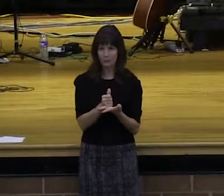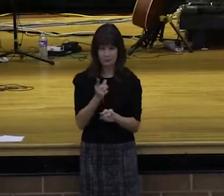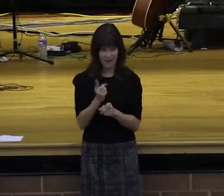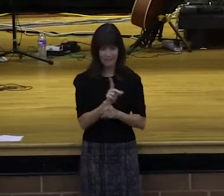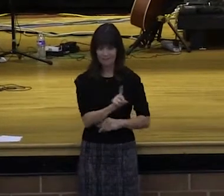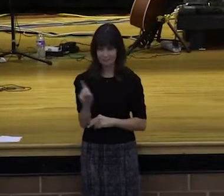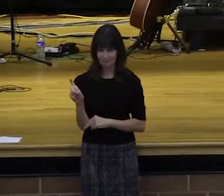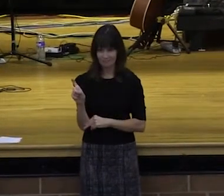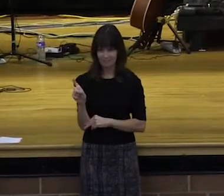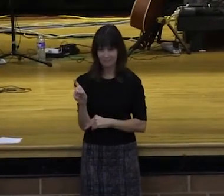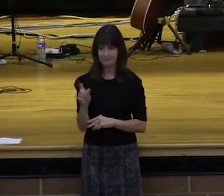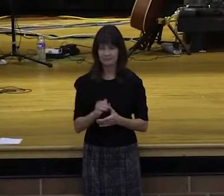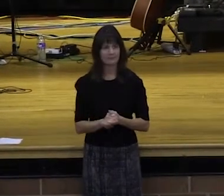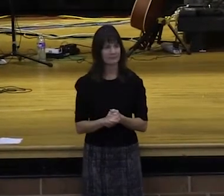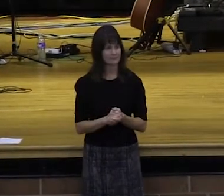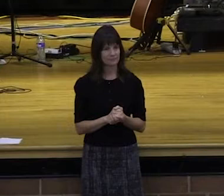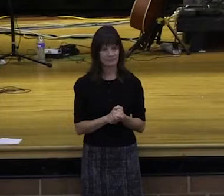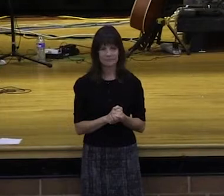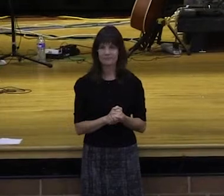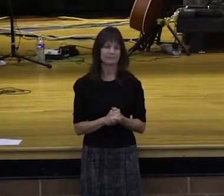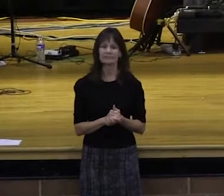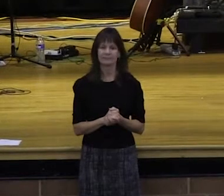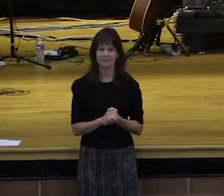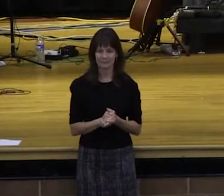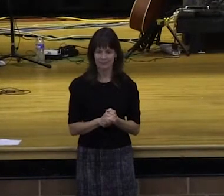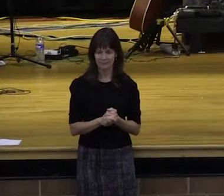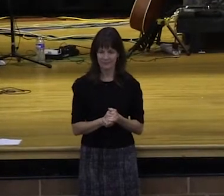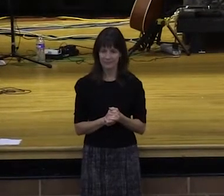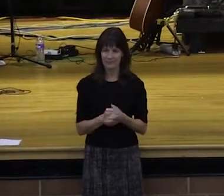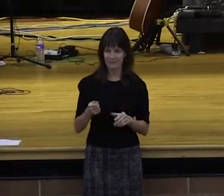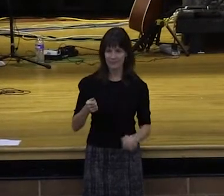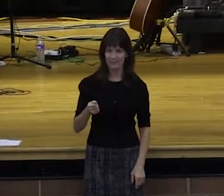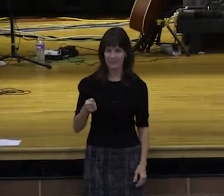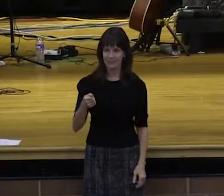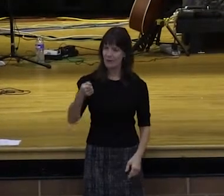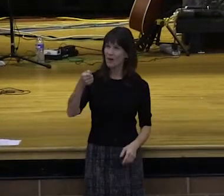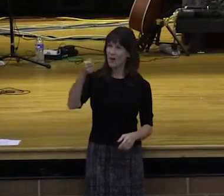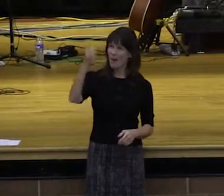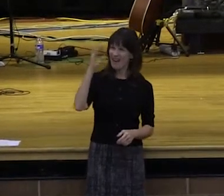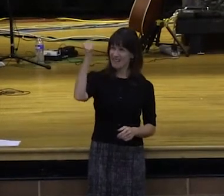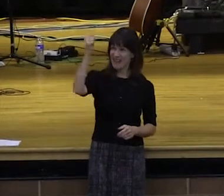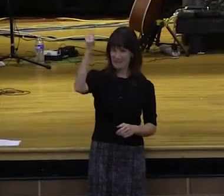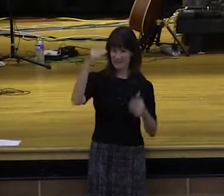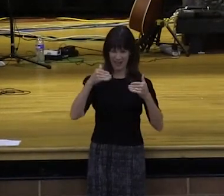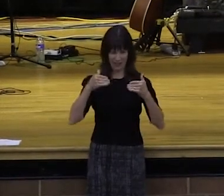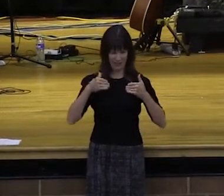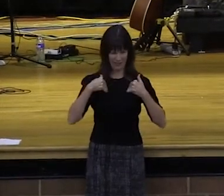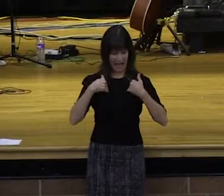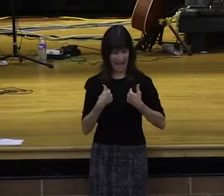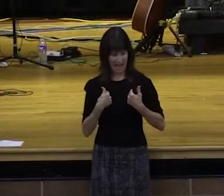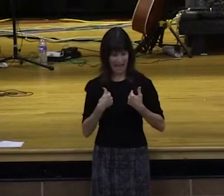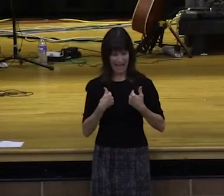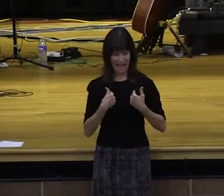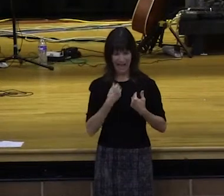know that God is not made in our image? Somebody say amen. God is, his nature is eternal. Who